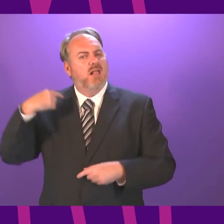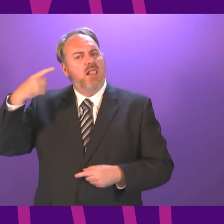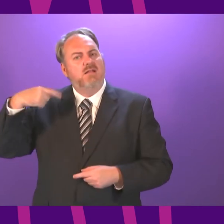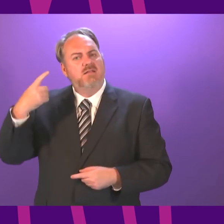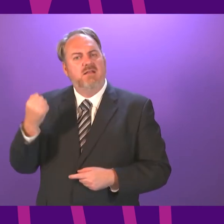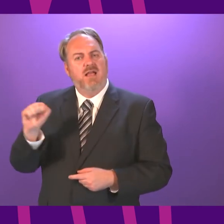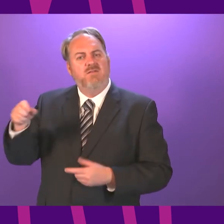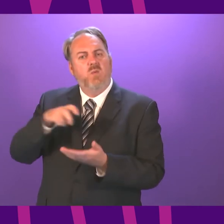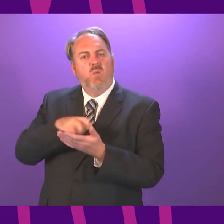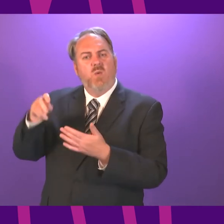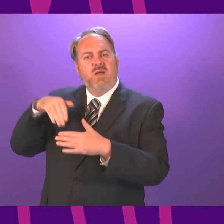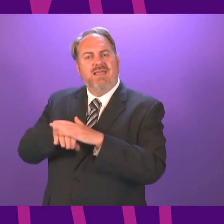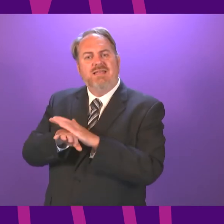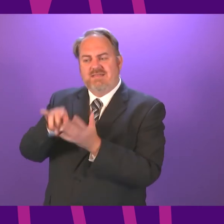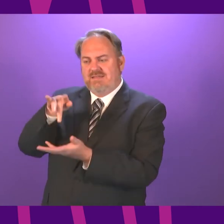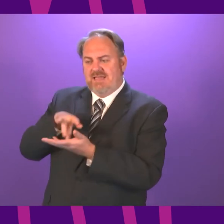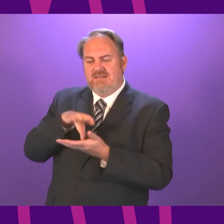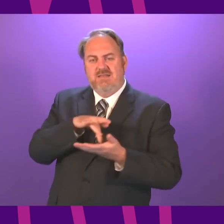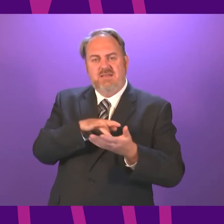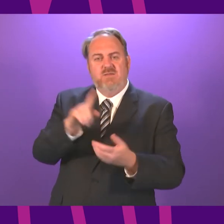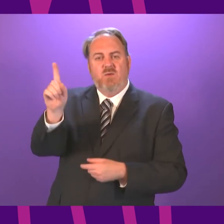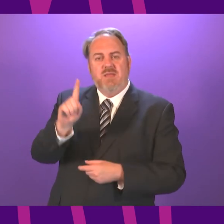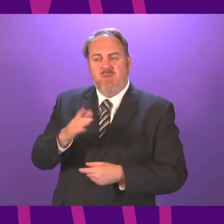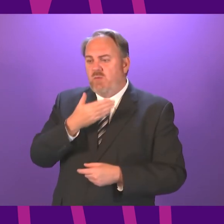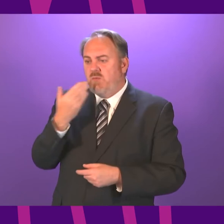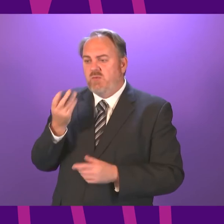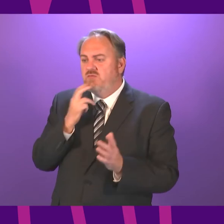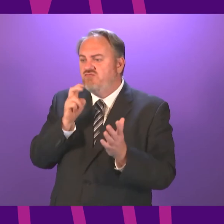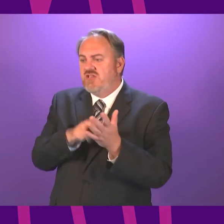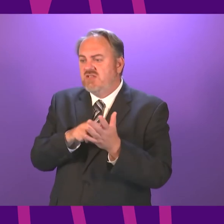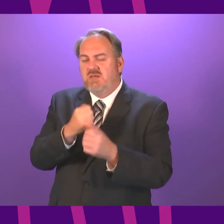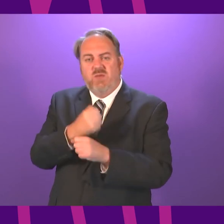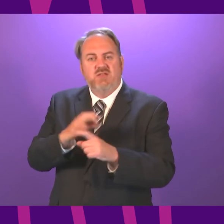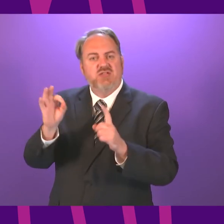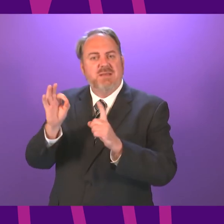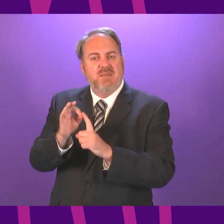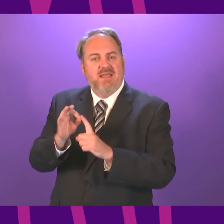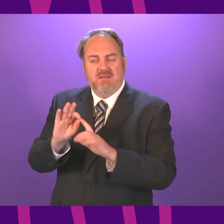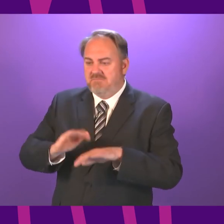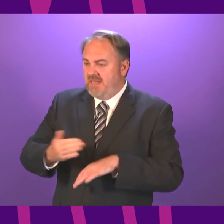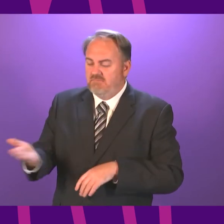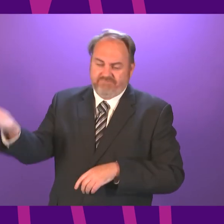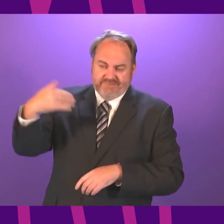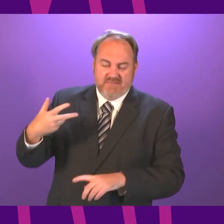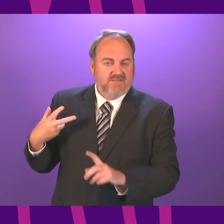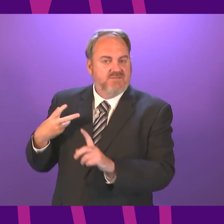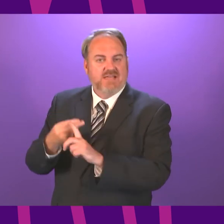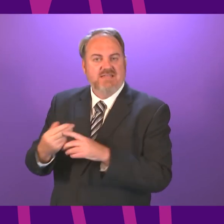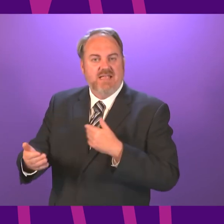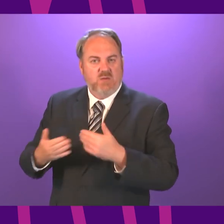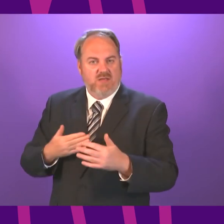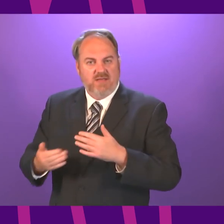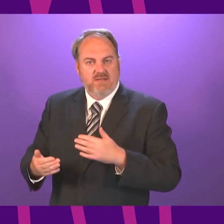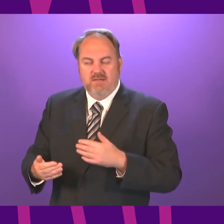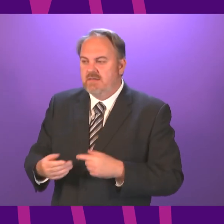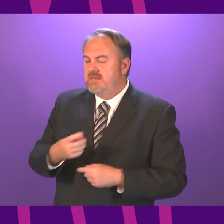walk-in vaccination centres for those that aren't registered with a GP so we can get a spread of the vaccine as much as possible? Do we still